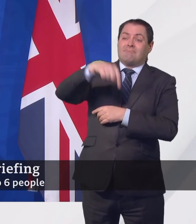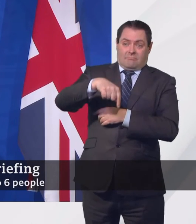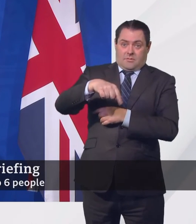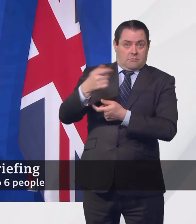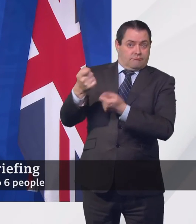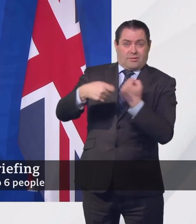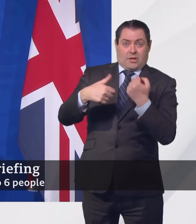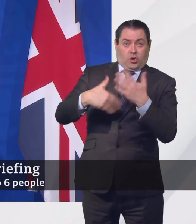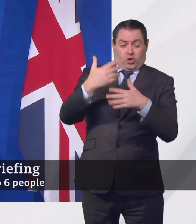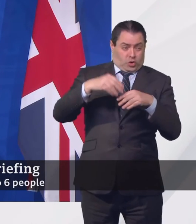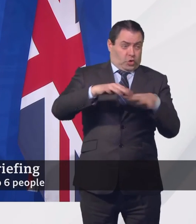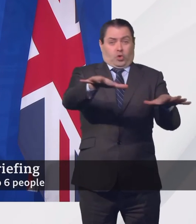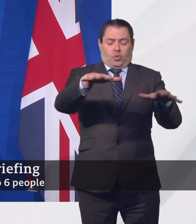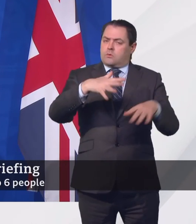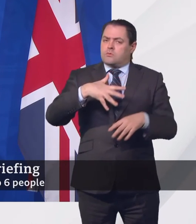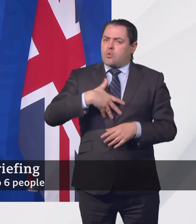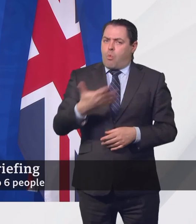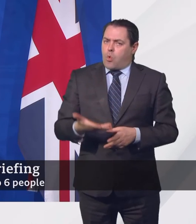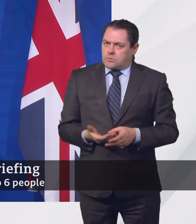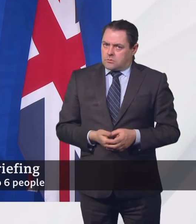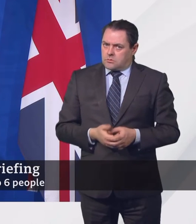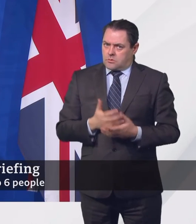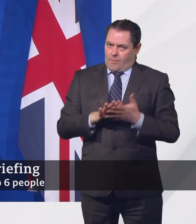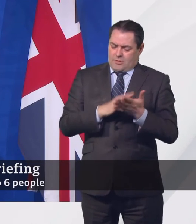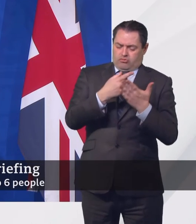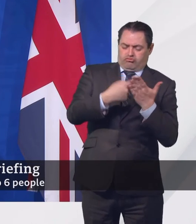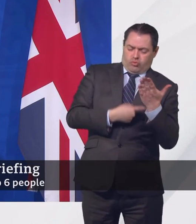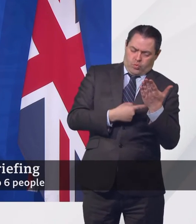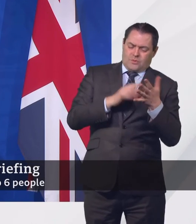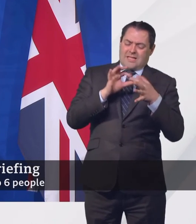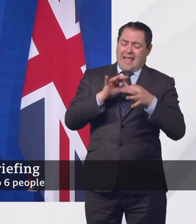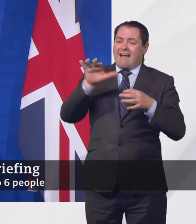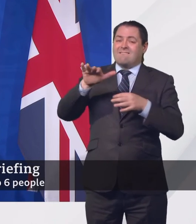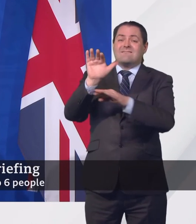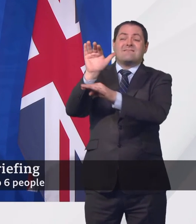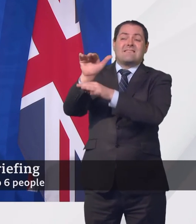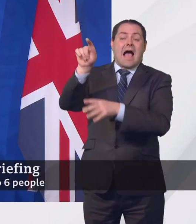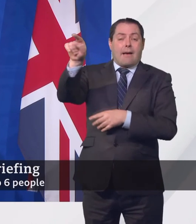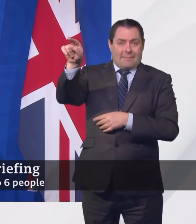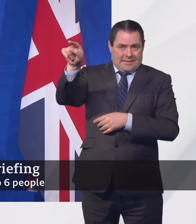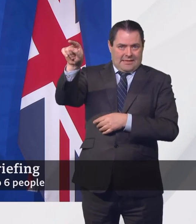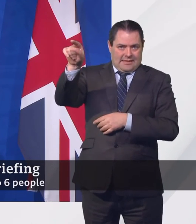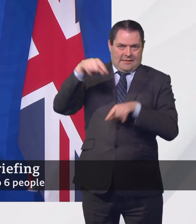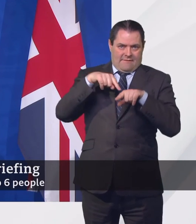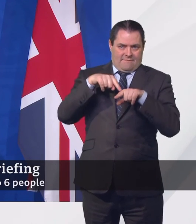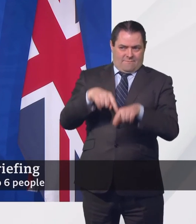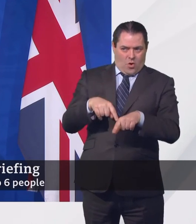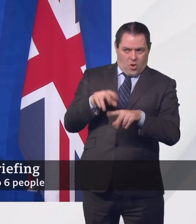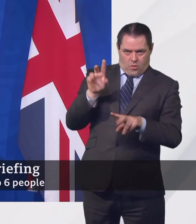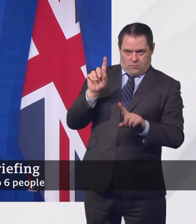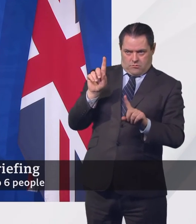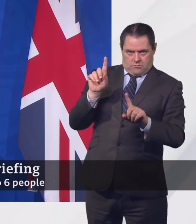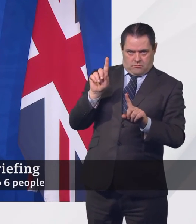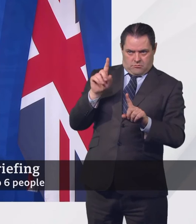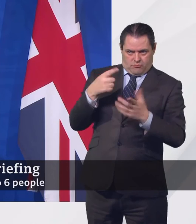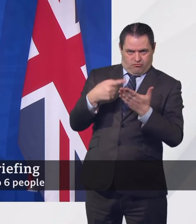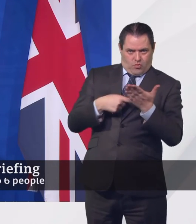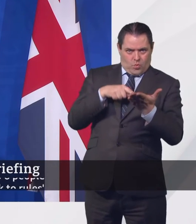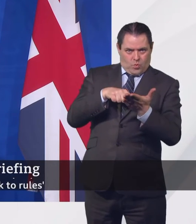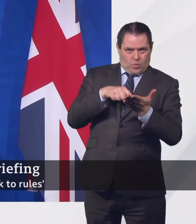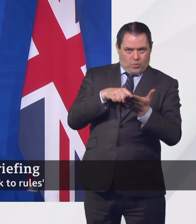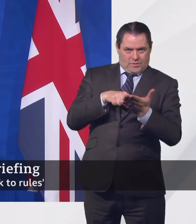So the rules about what you can do, what people can do to see their families abroad will be governed entirely by the rules that